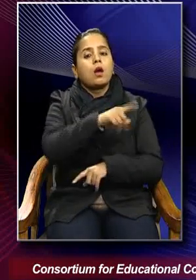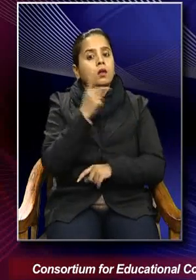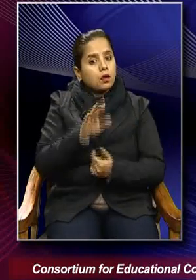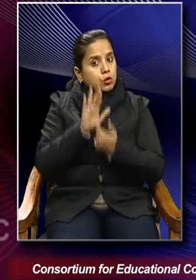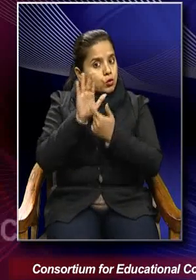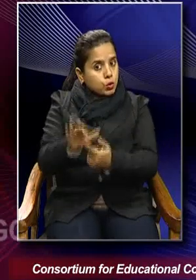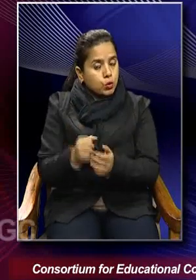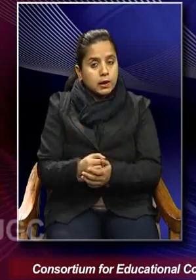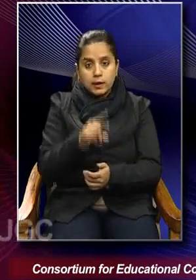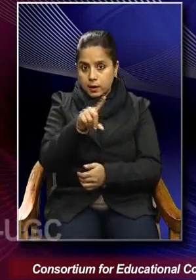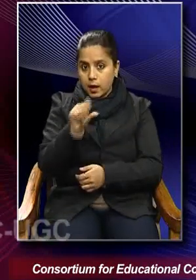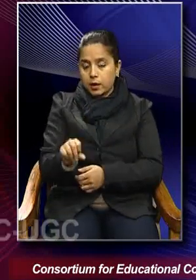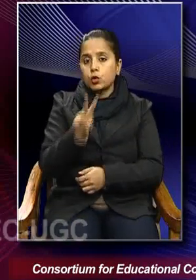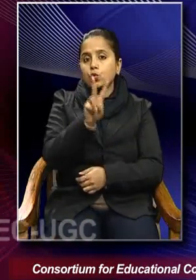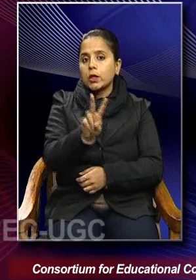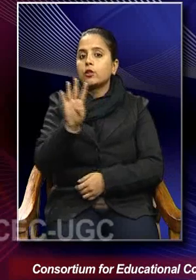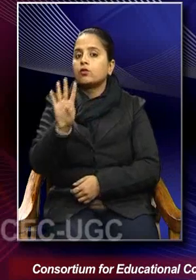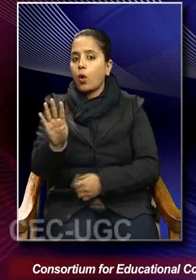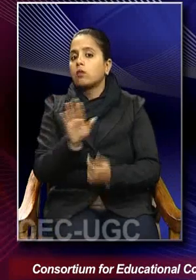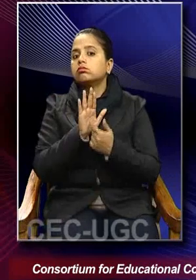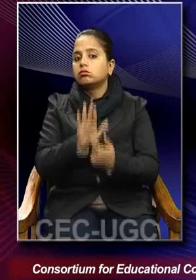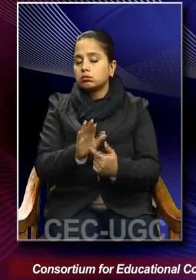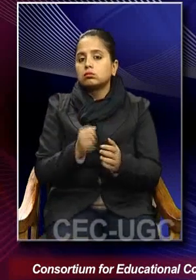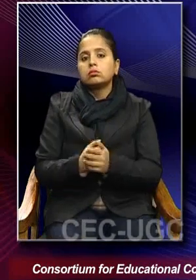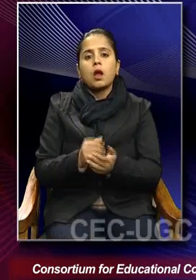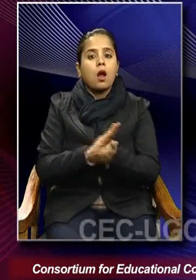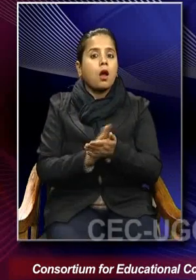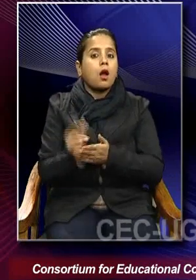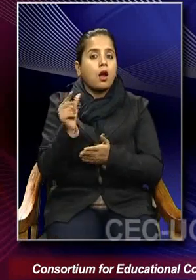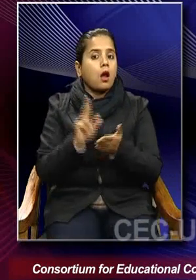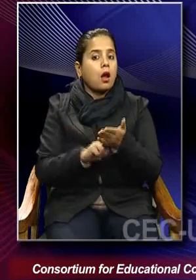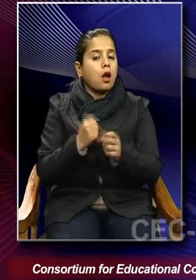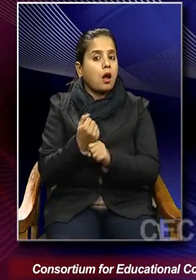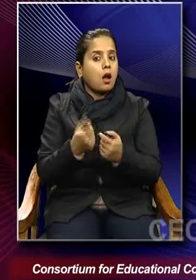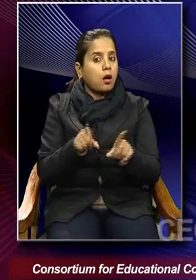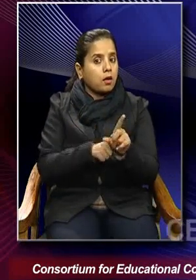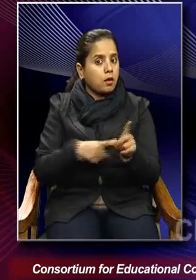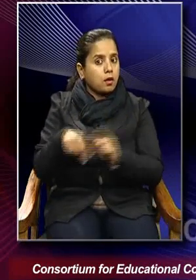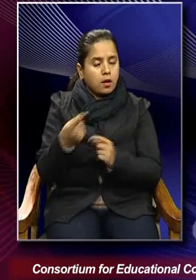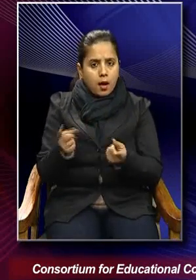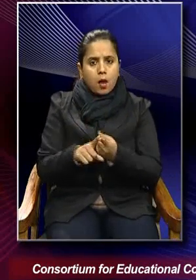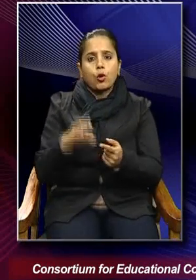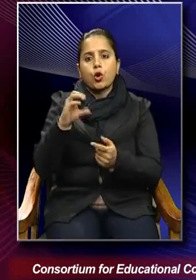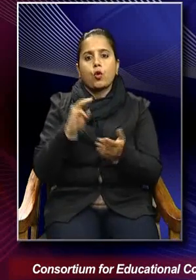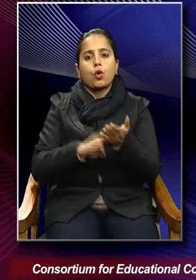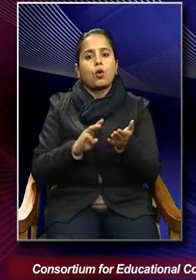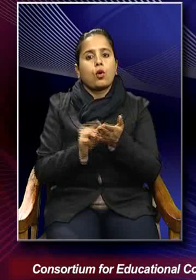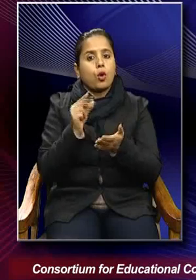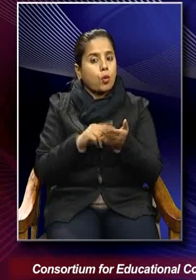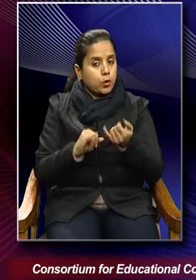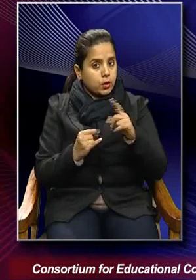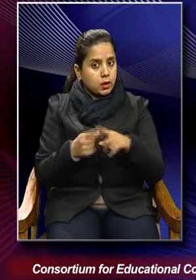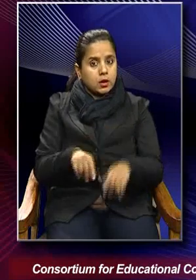in 1924. Hungary, on the other hand, underwent a communist revolution in